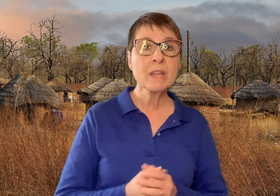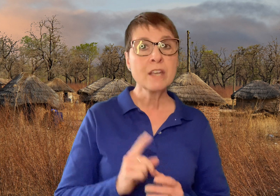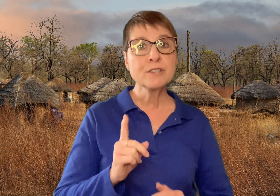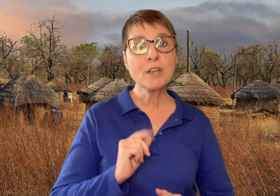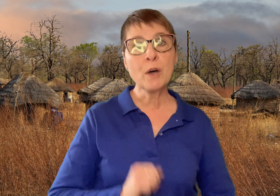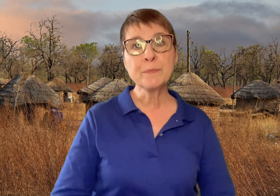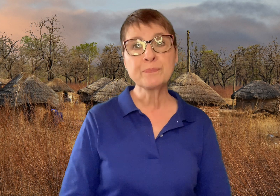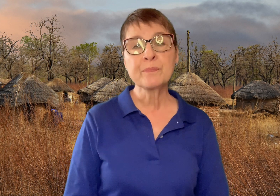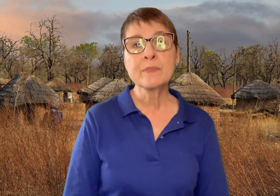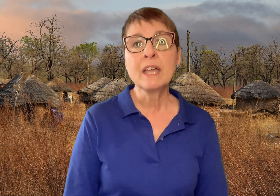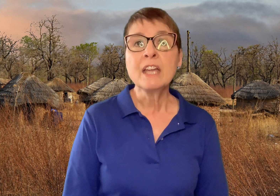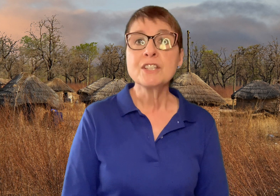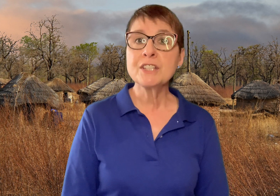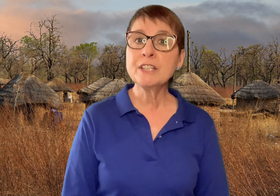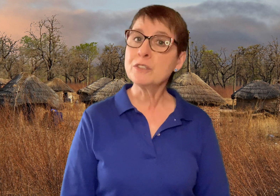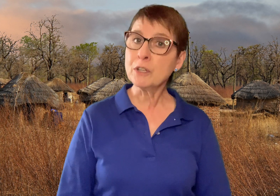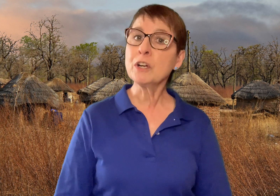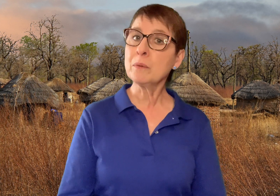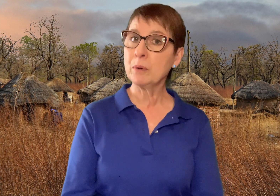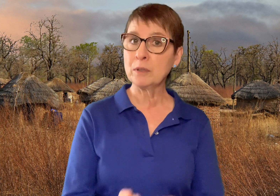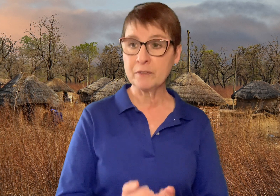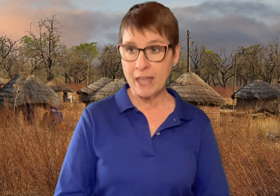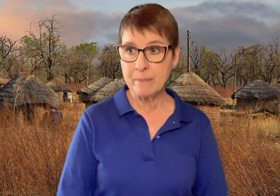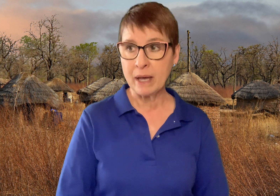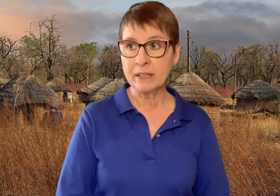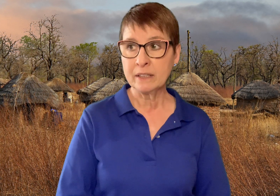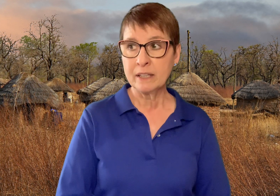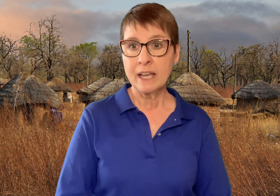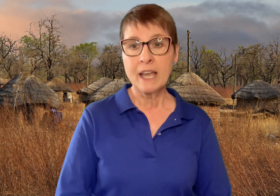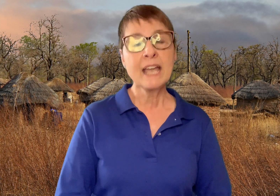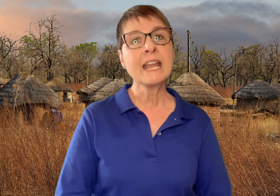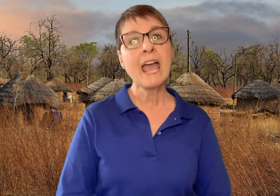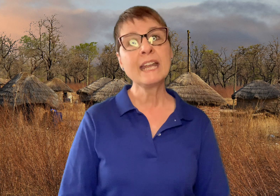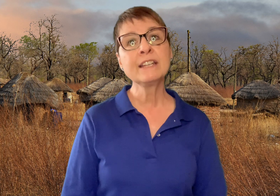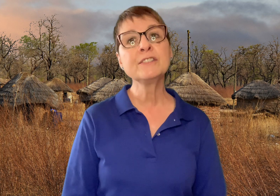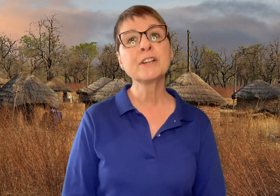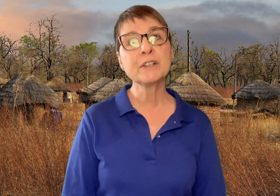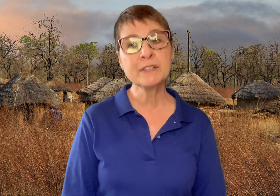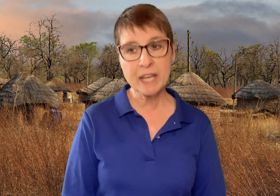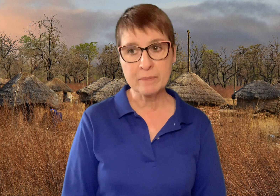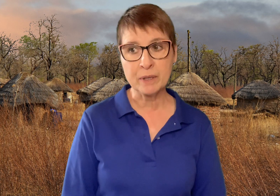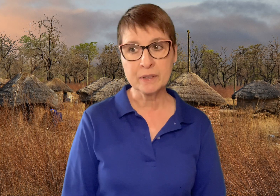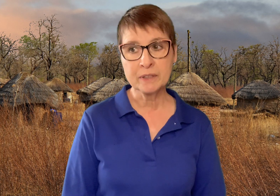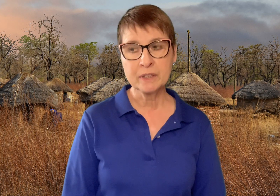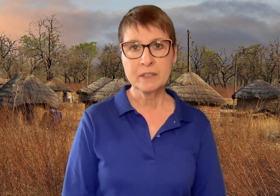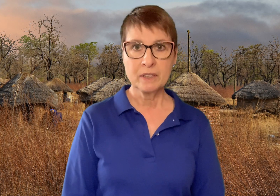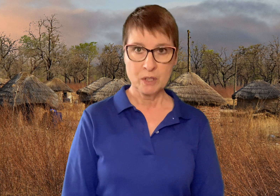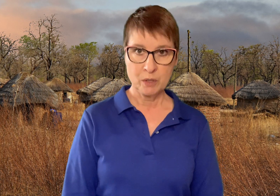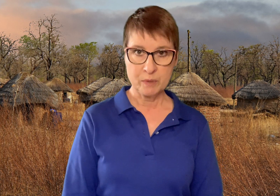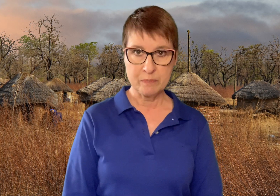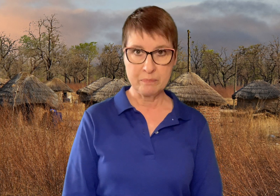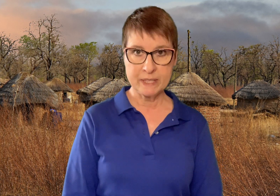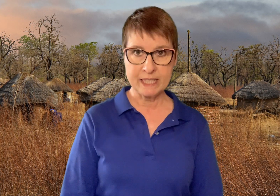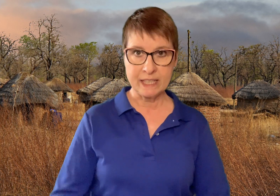So she took her bowl of eba and headed to her neighbor who was busy